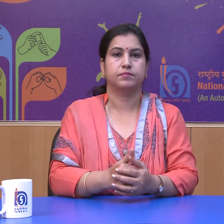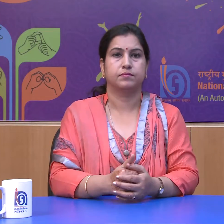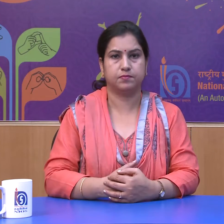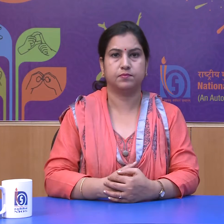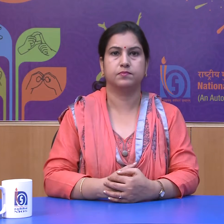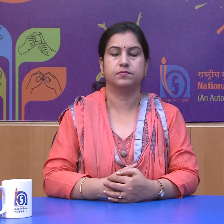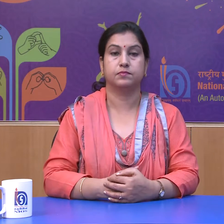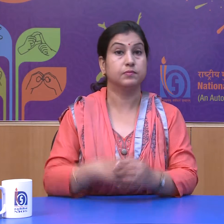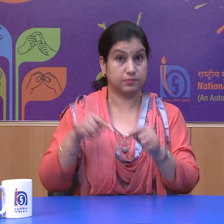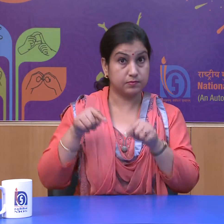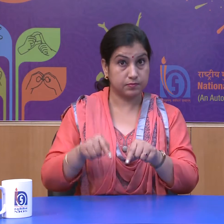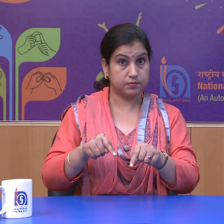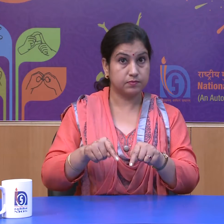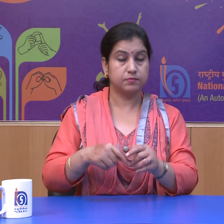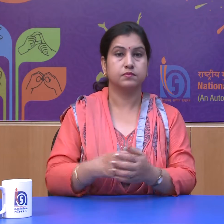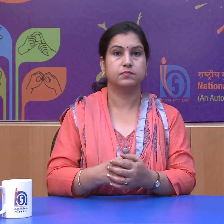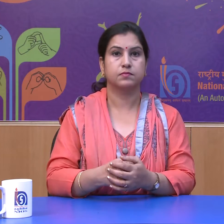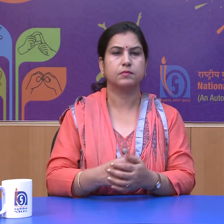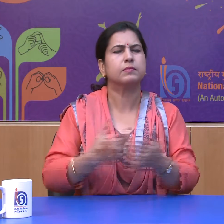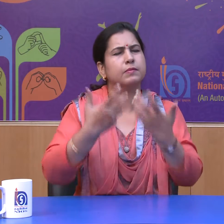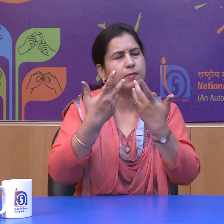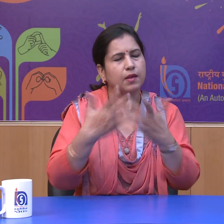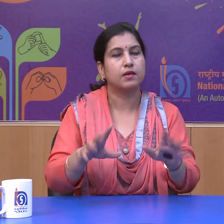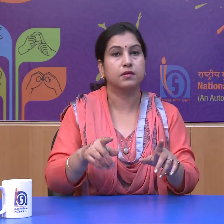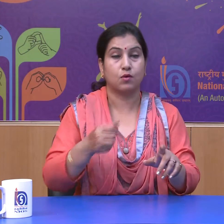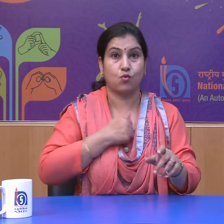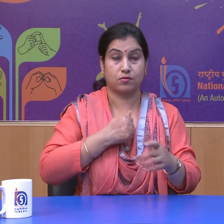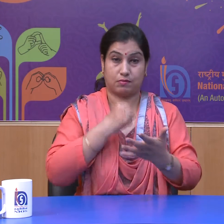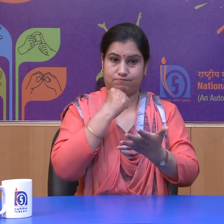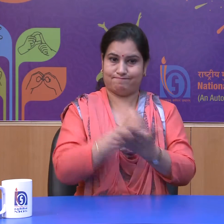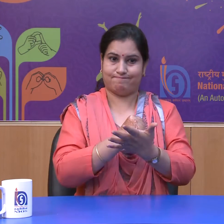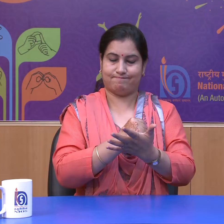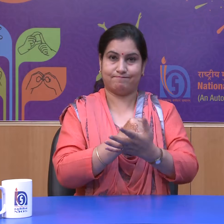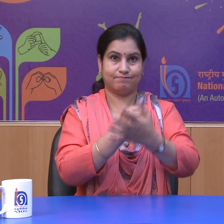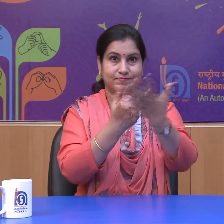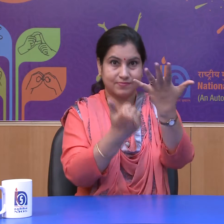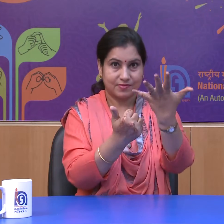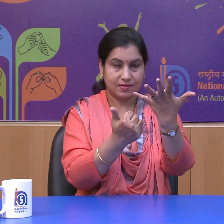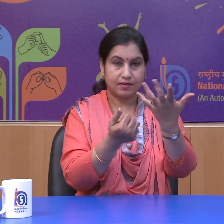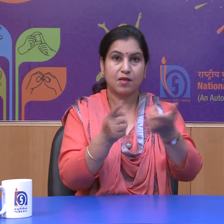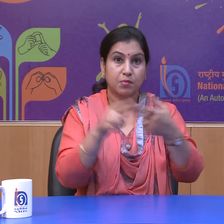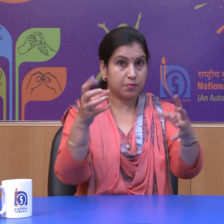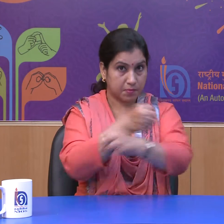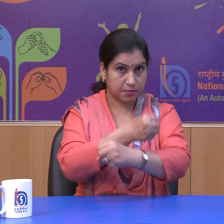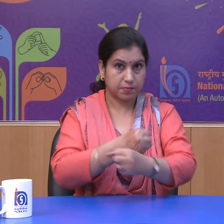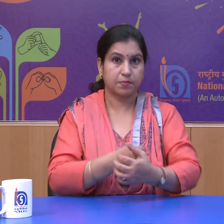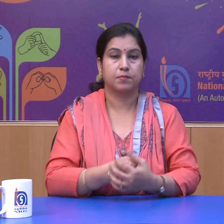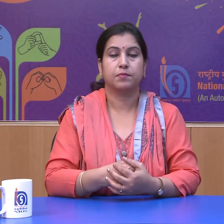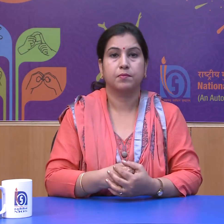Therefore, when any of our rights are violated, we can